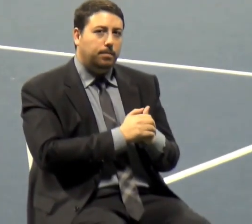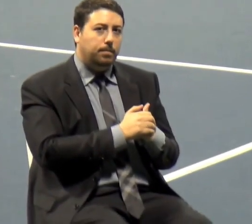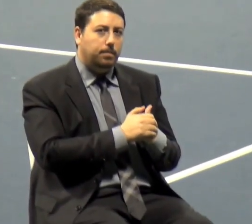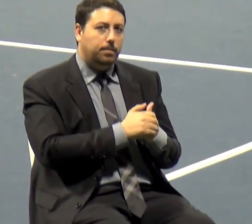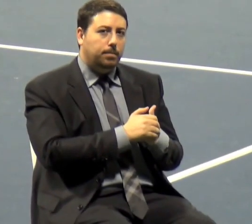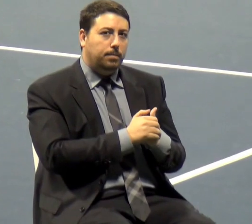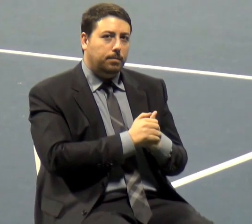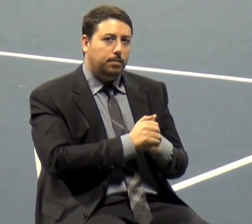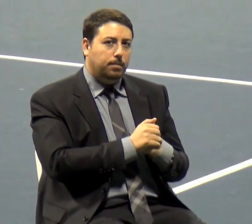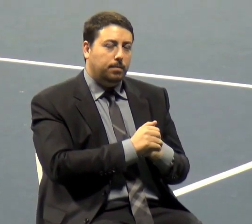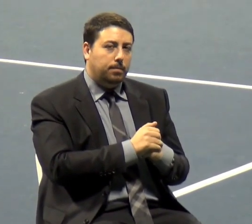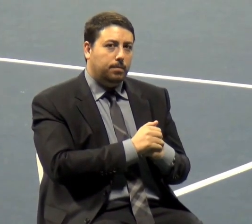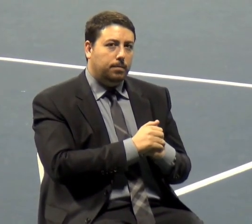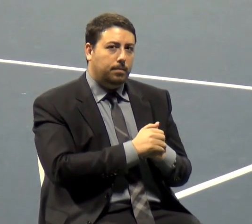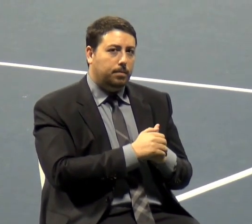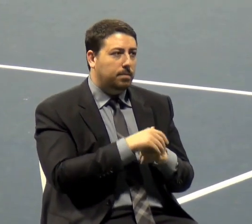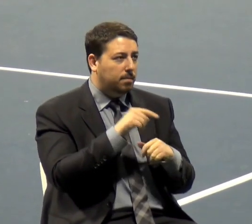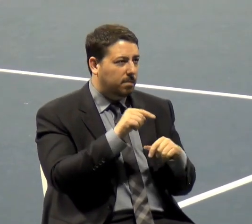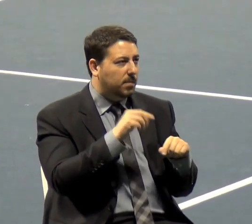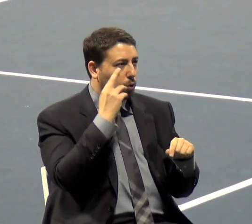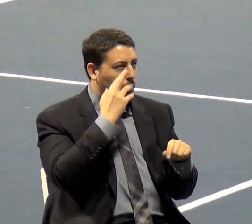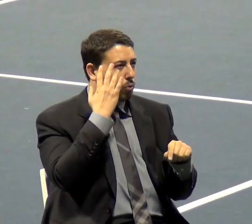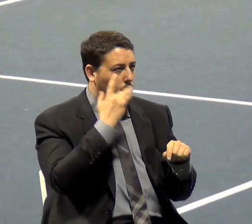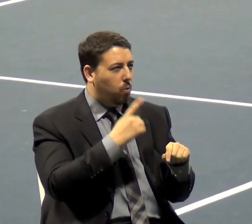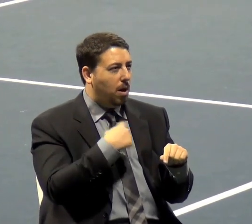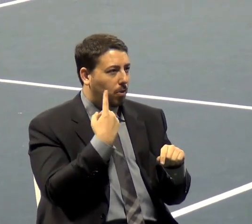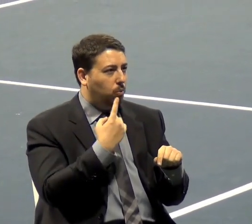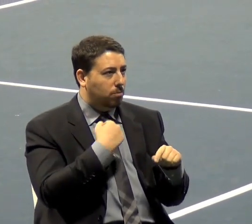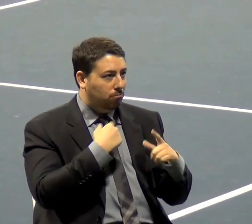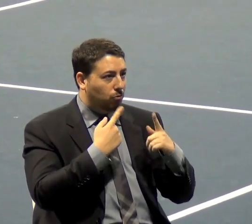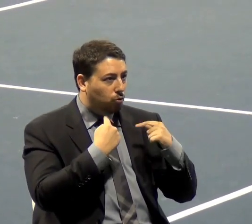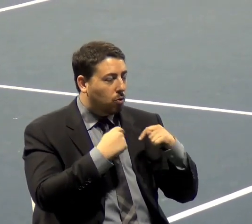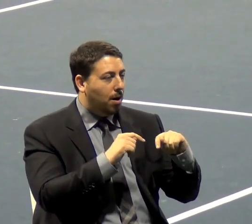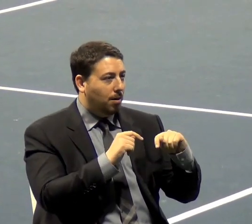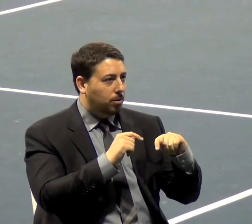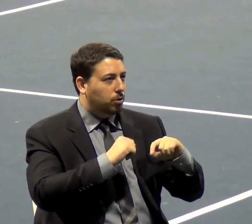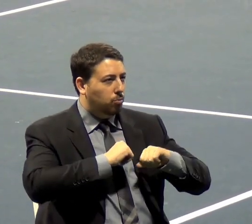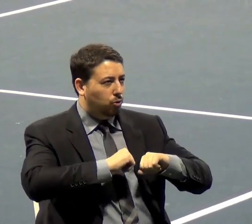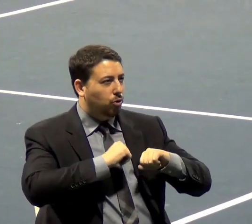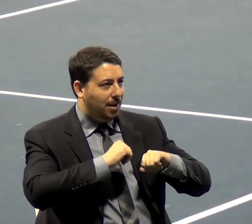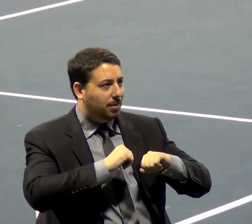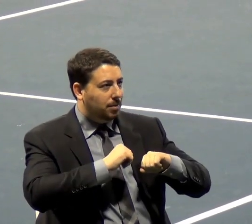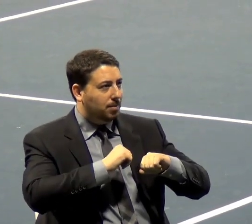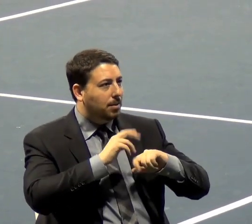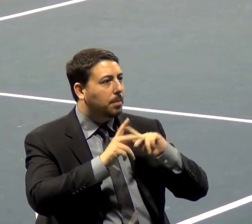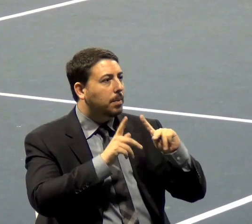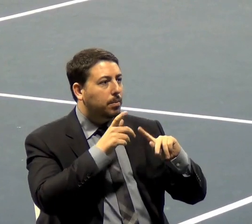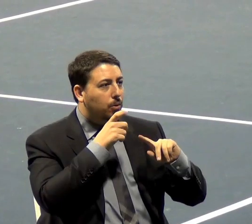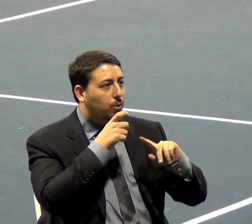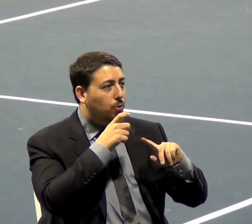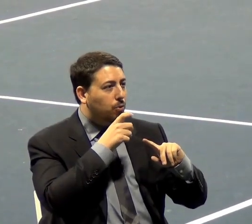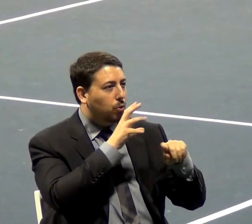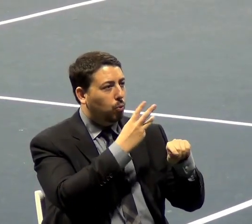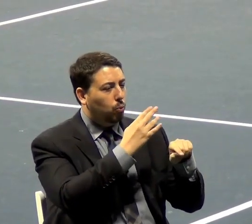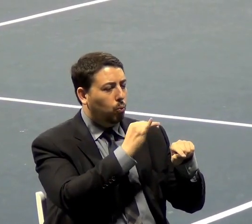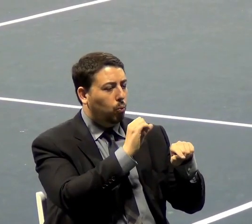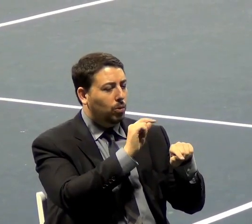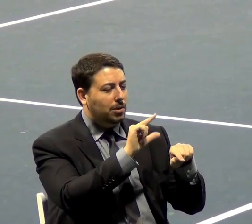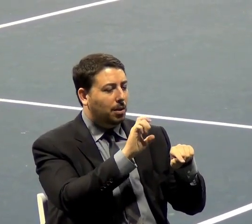And this, of course, is the reason why we have tried to protect whistleblowers and give them a little protection when they want to tell us